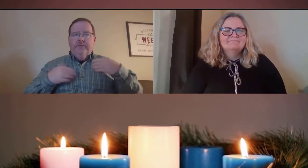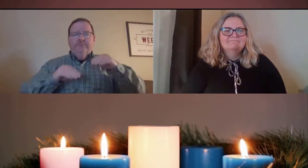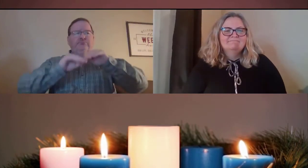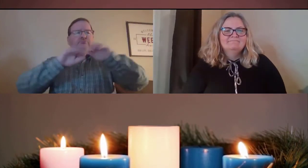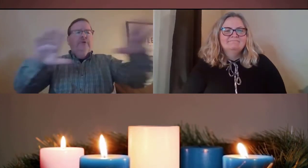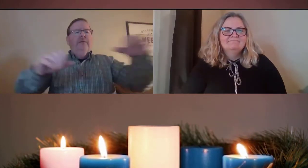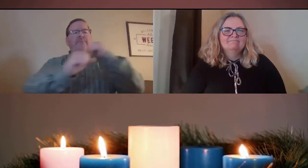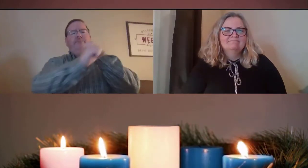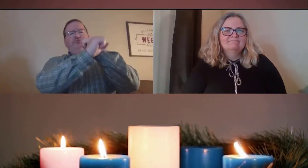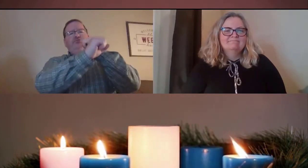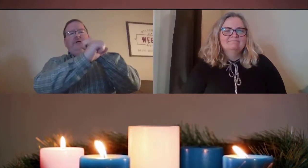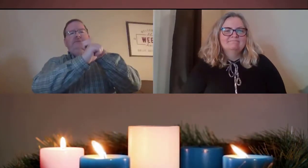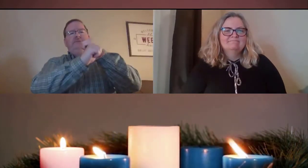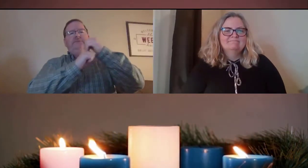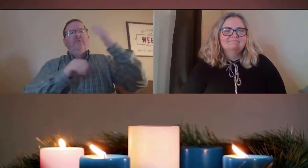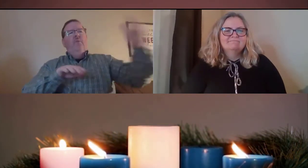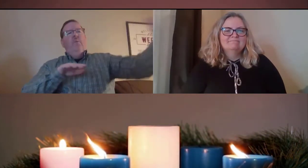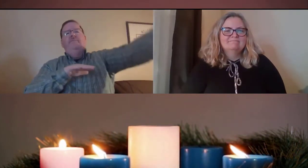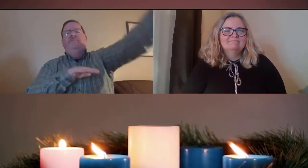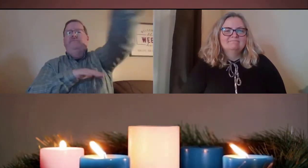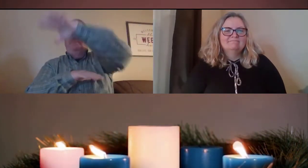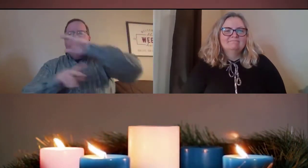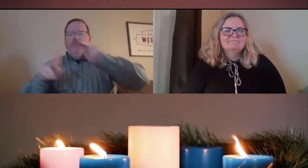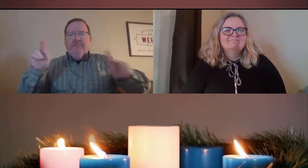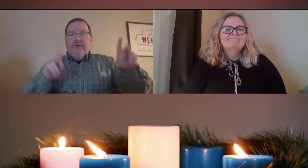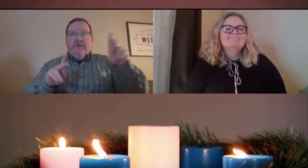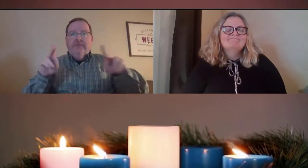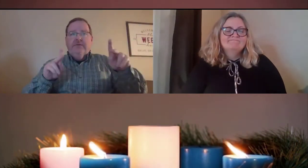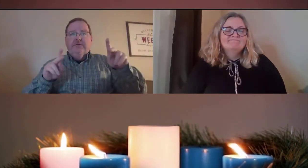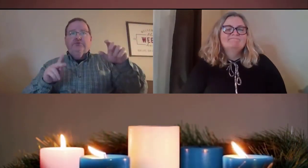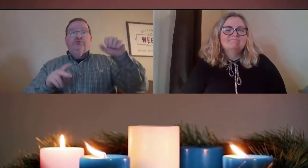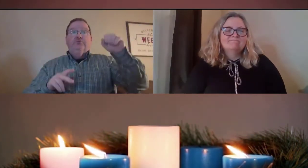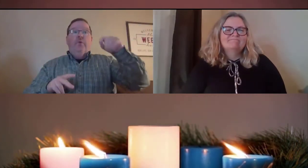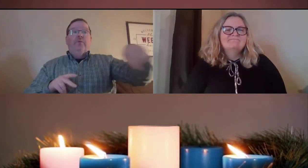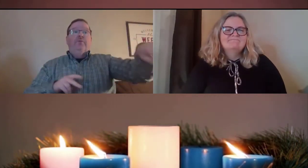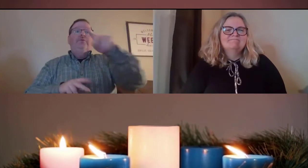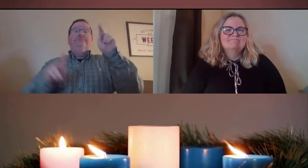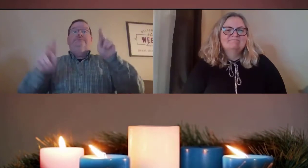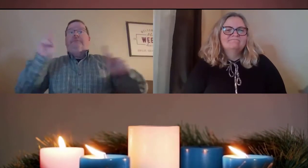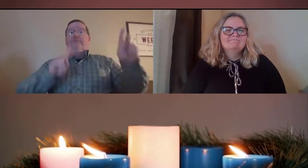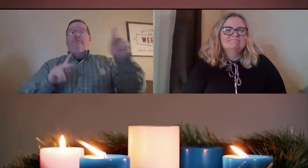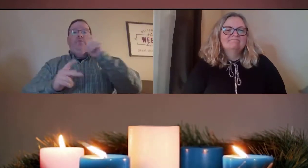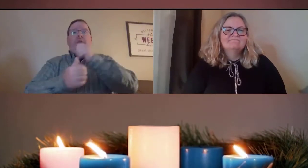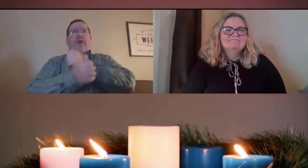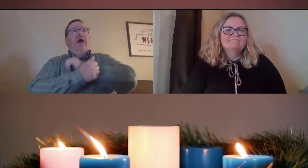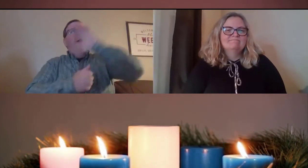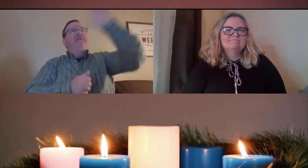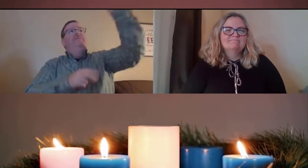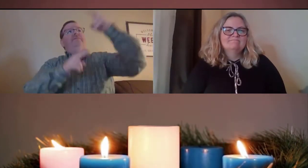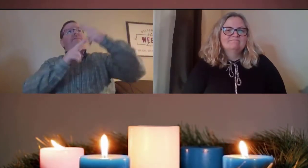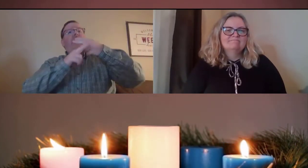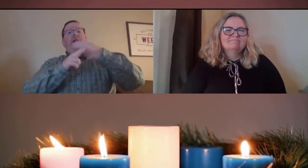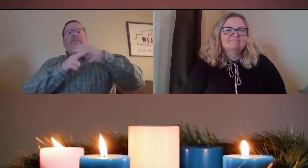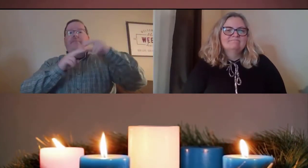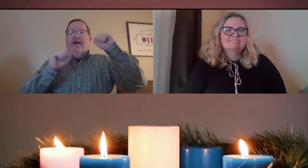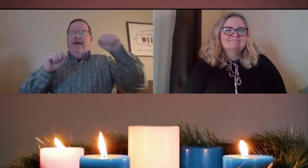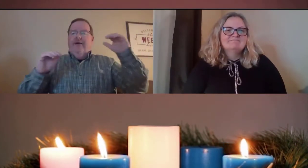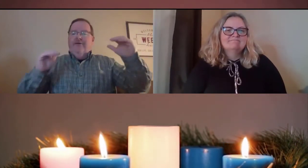spread your protection over them so that those who love your name